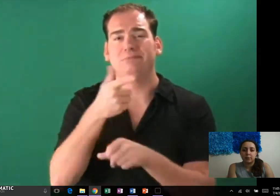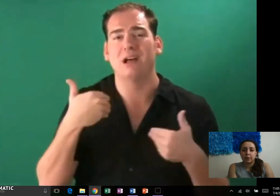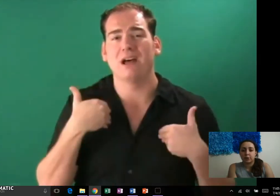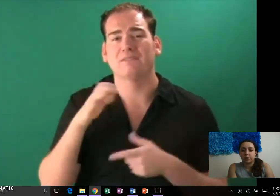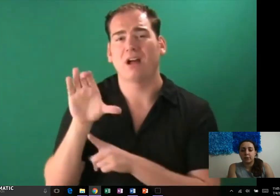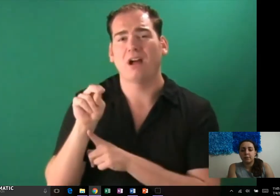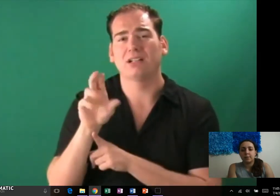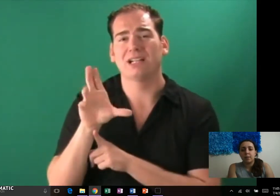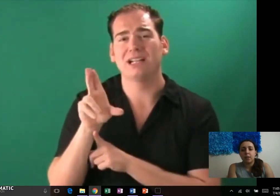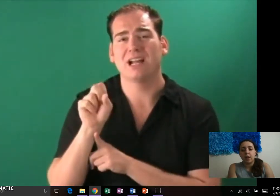percussion